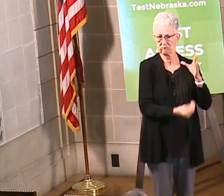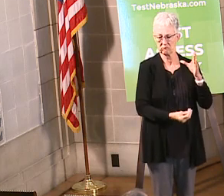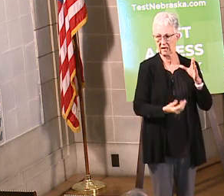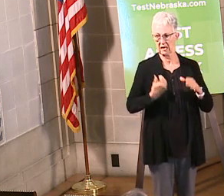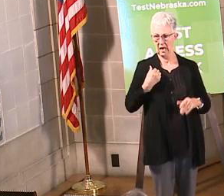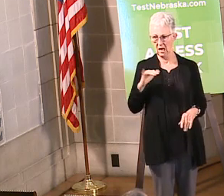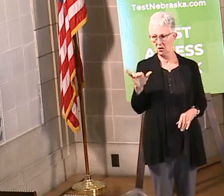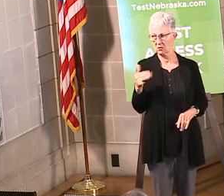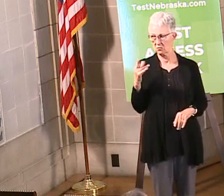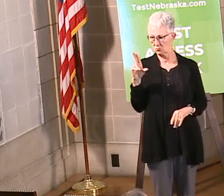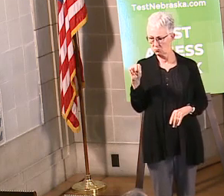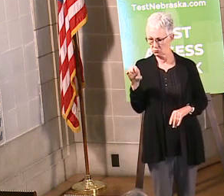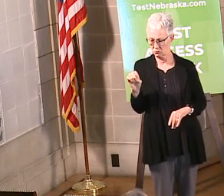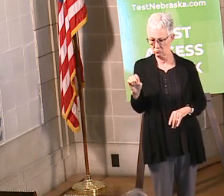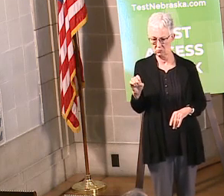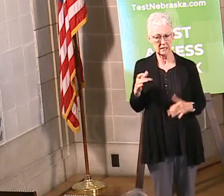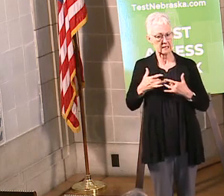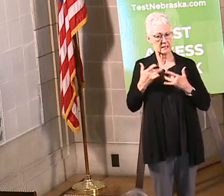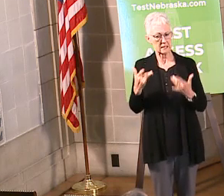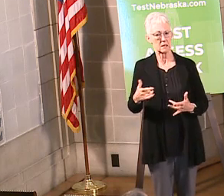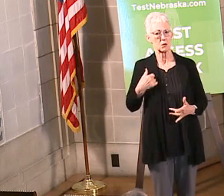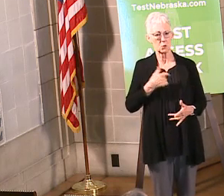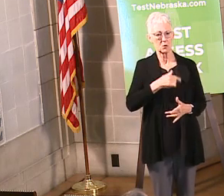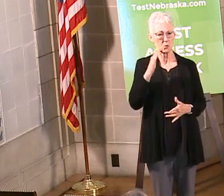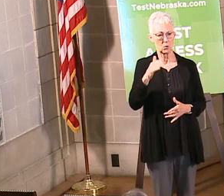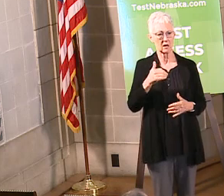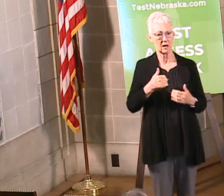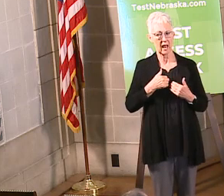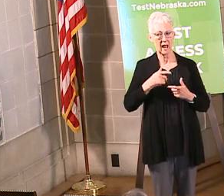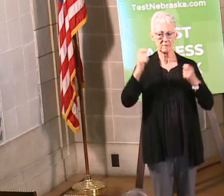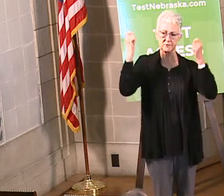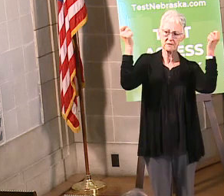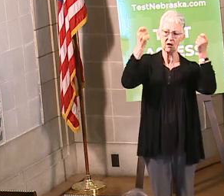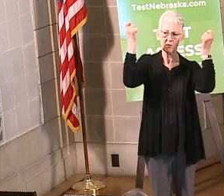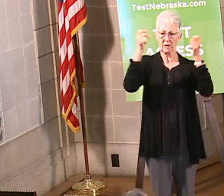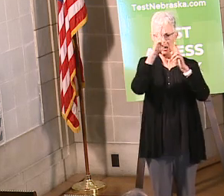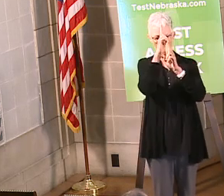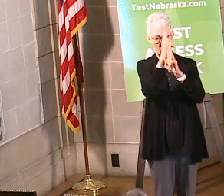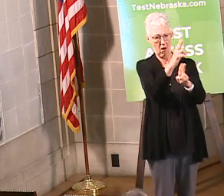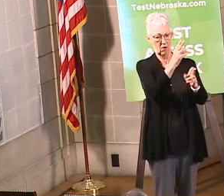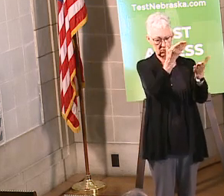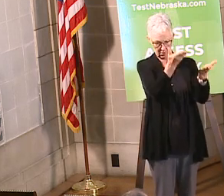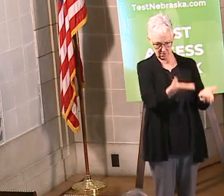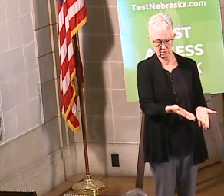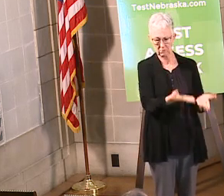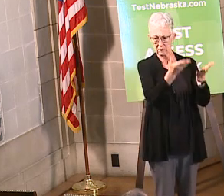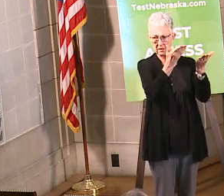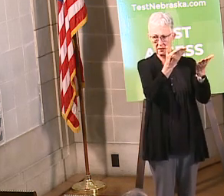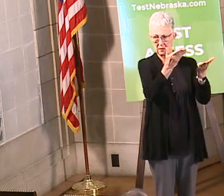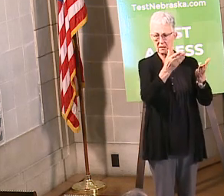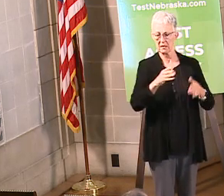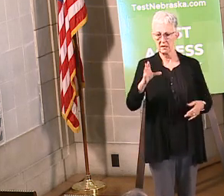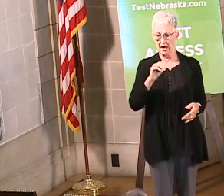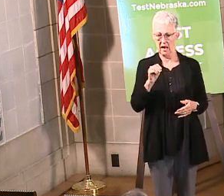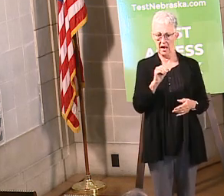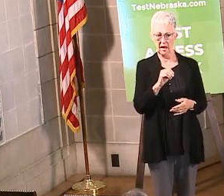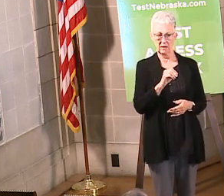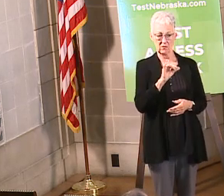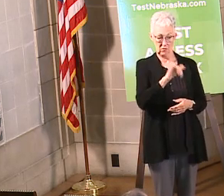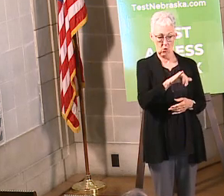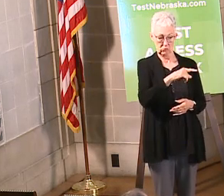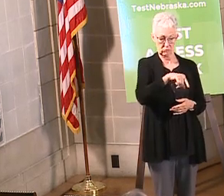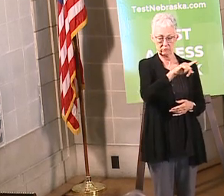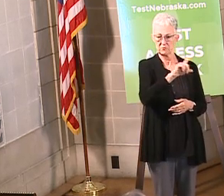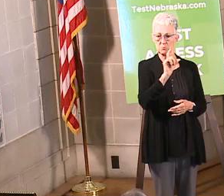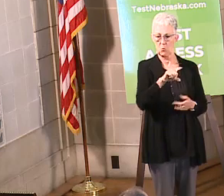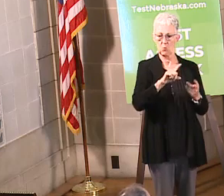way that we normally would. Jerry's family and several of our troopers were supposed to be on their way to Washington, D.C. today for